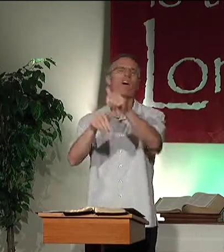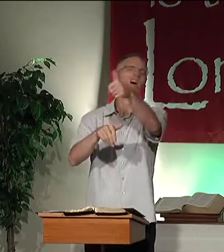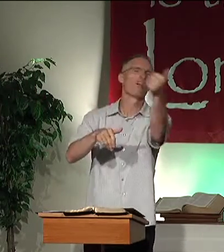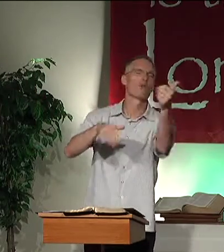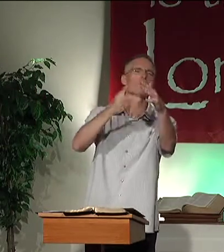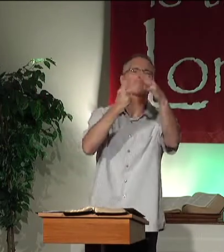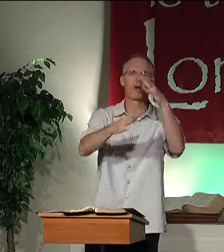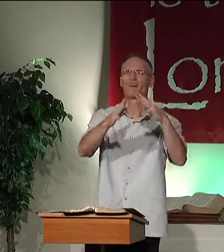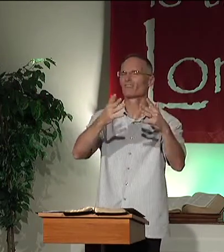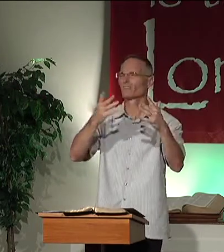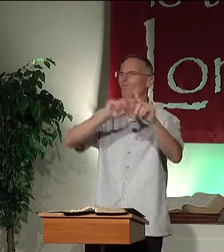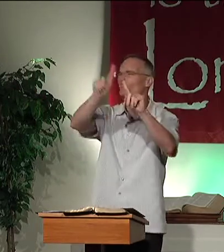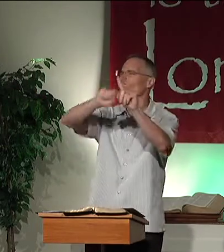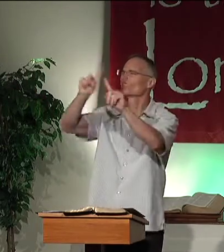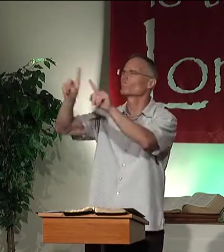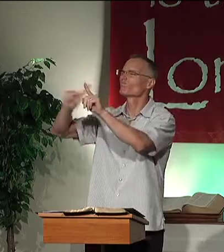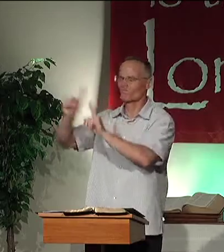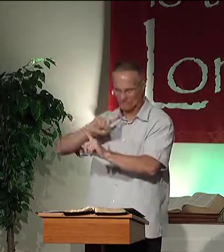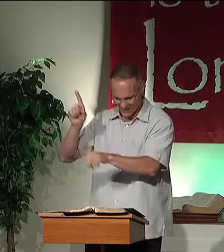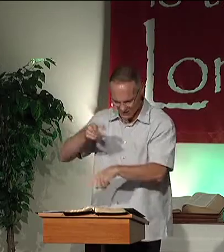others say that you're one of the other prophets.